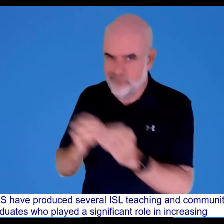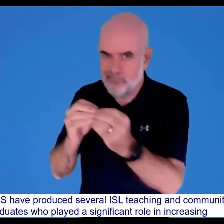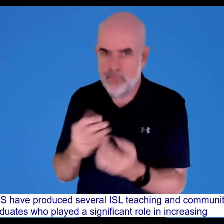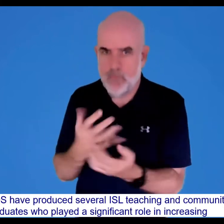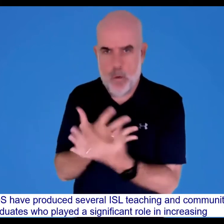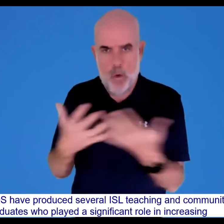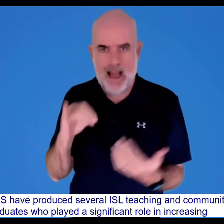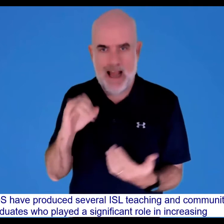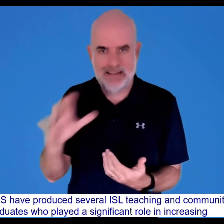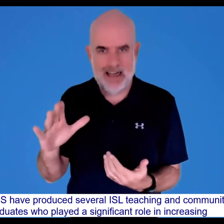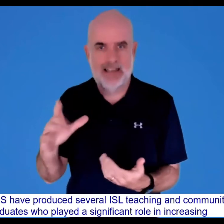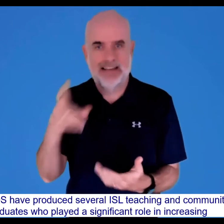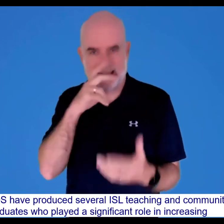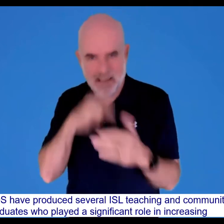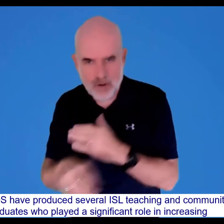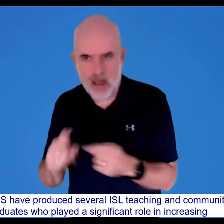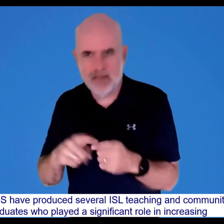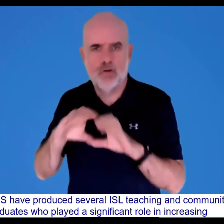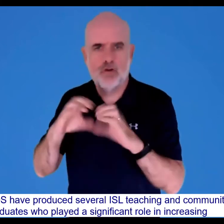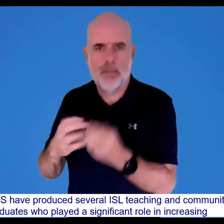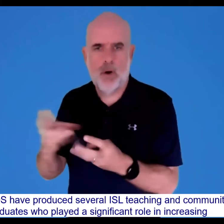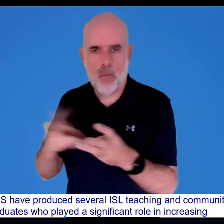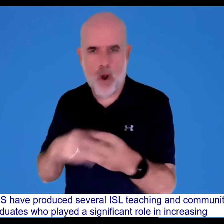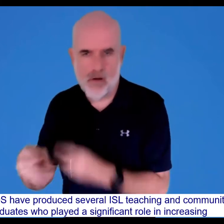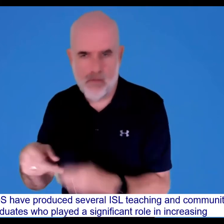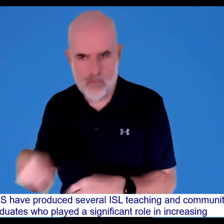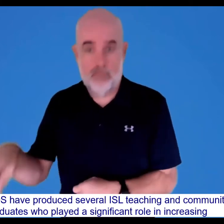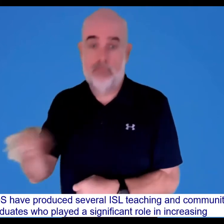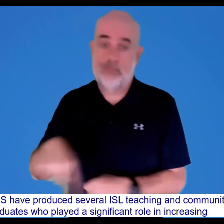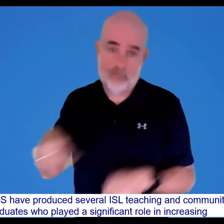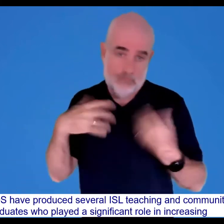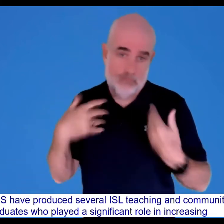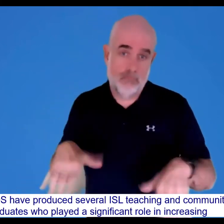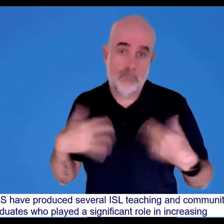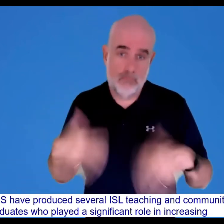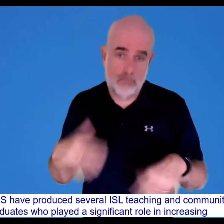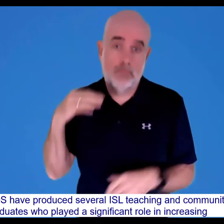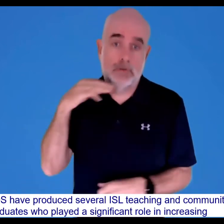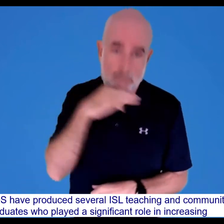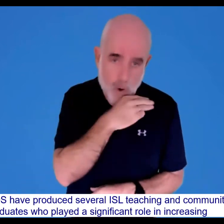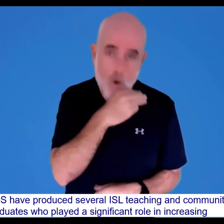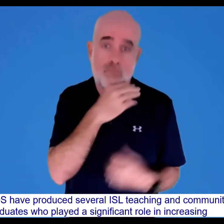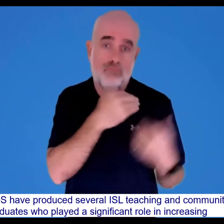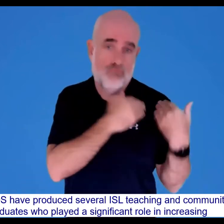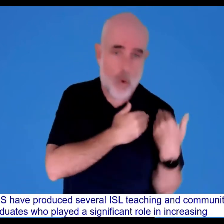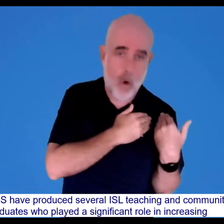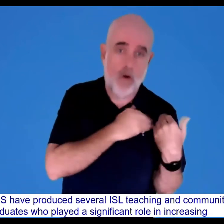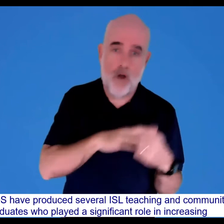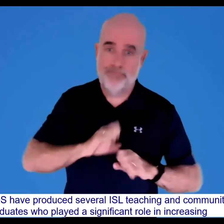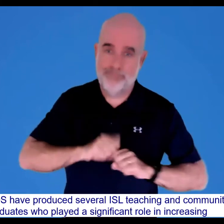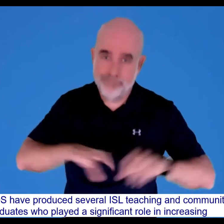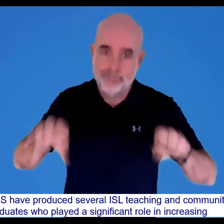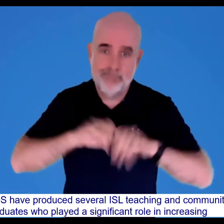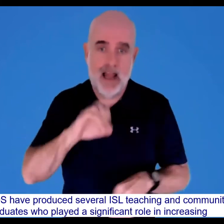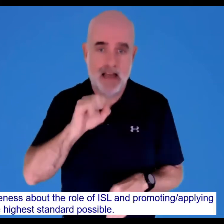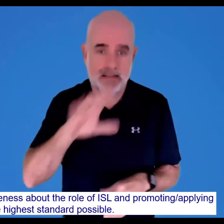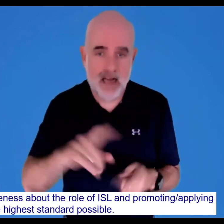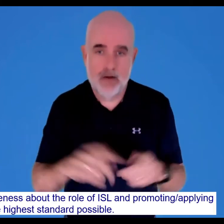Also, CDS has produced several ISL teaching and community work graduates who have played a significant role